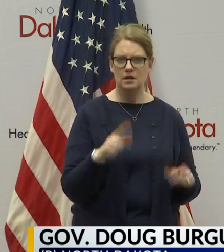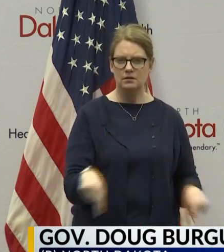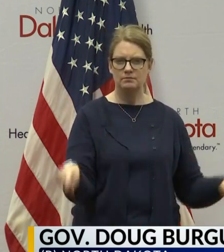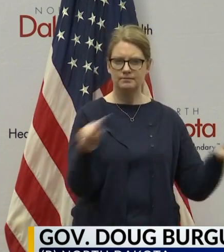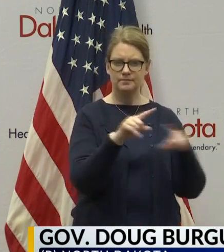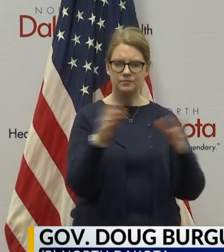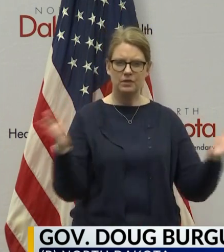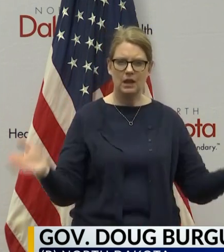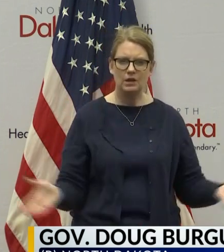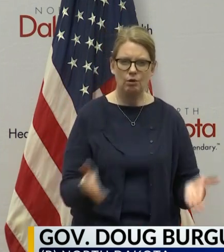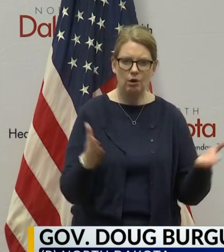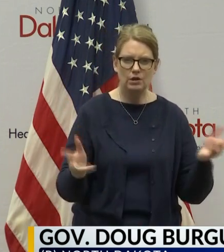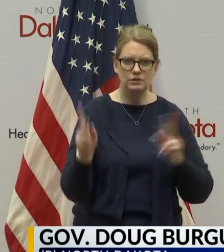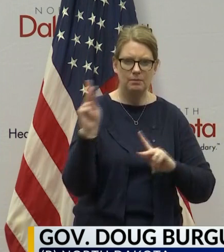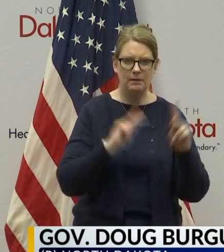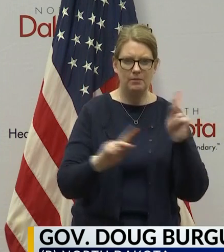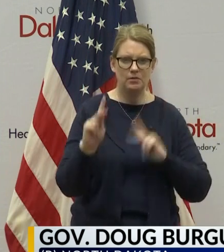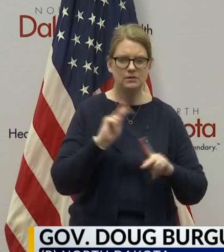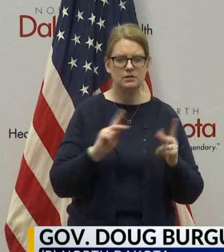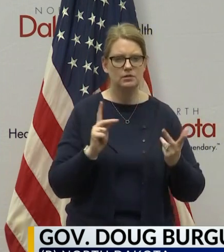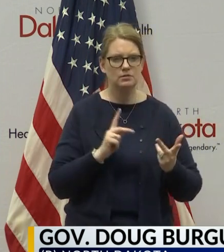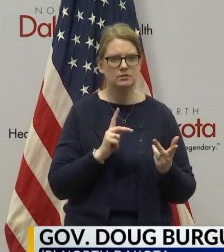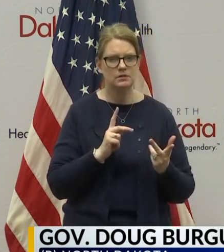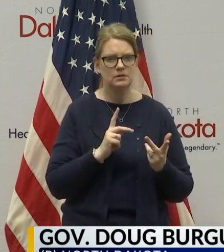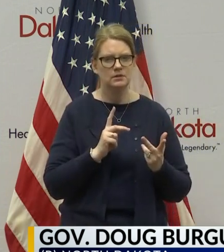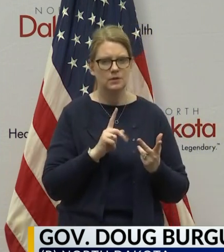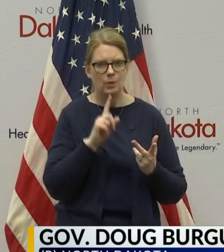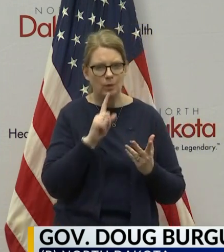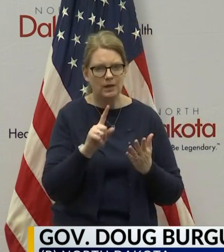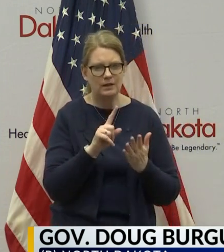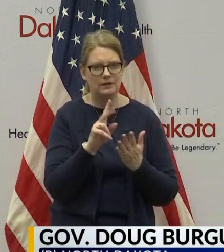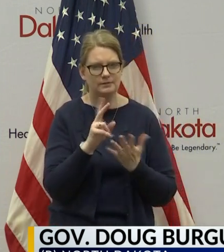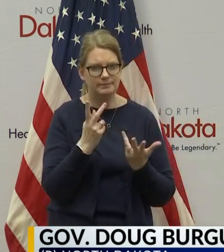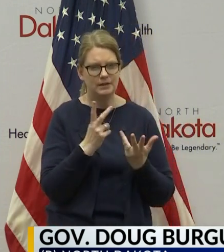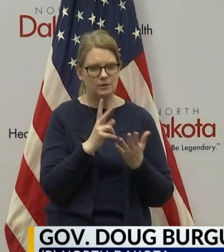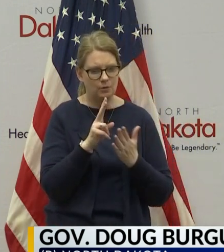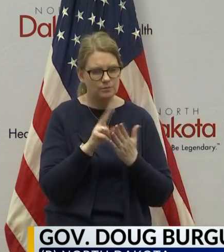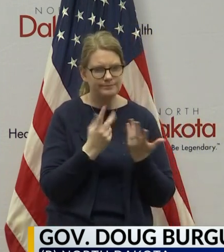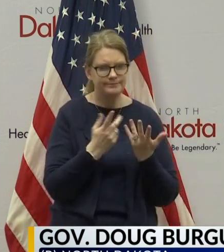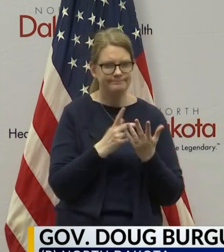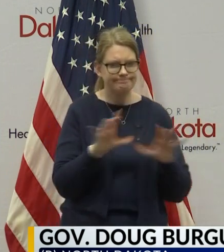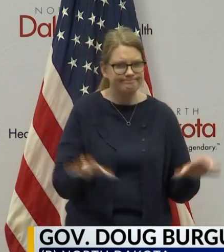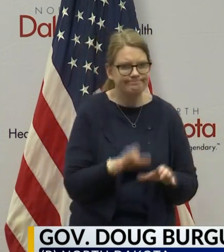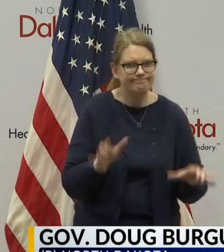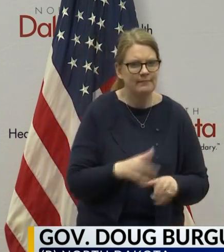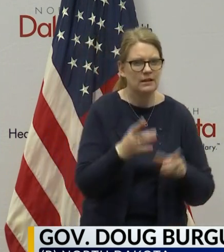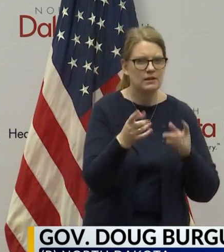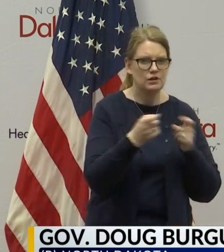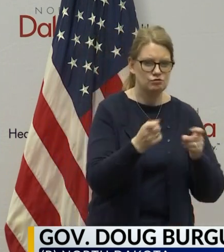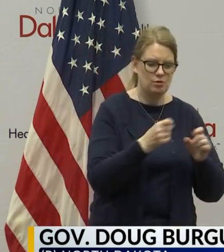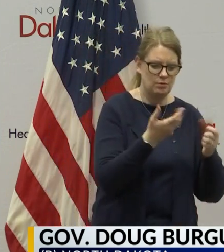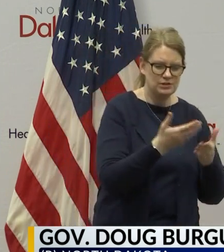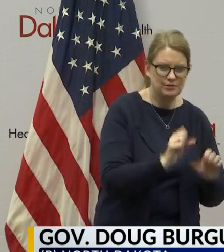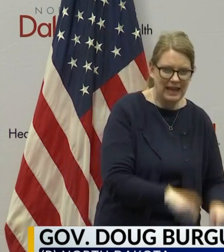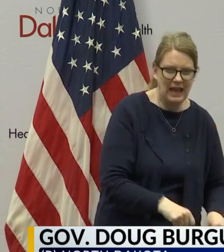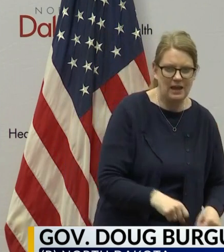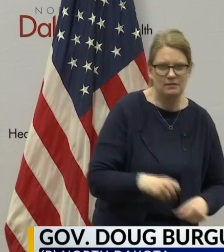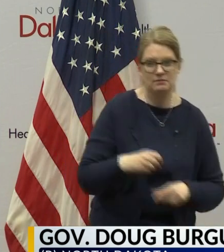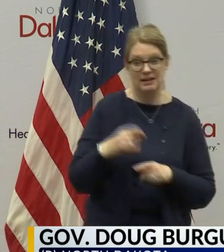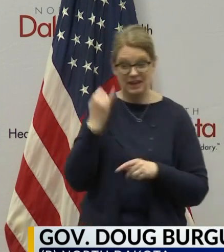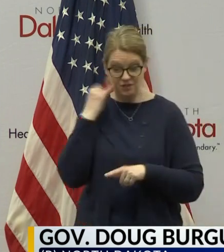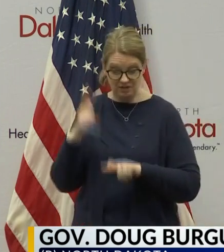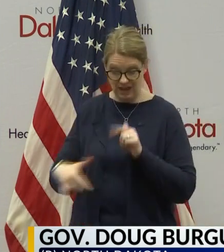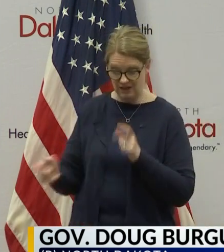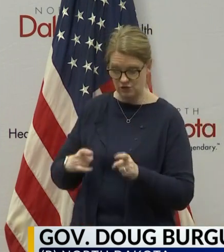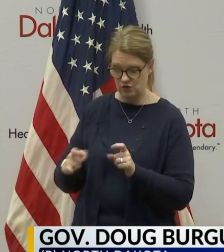take action. We always say control what you can and don't worry about the stuff you can't. One of the things you can control